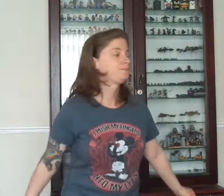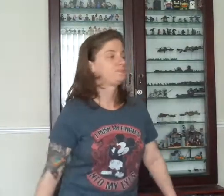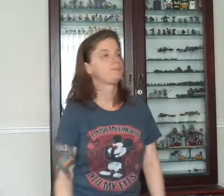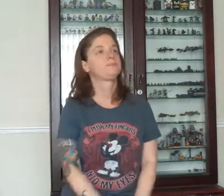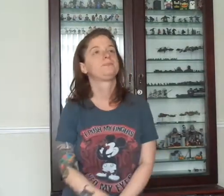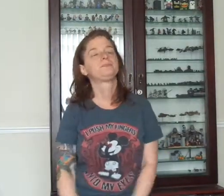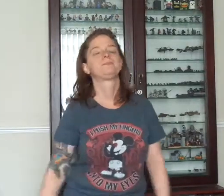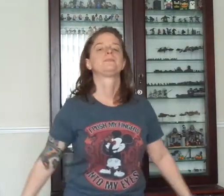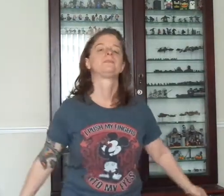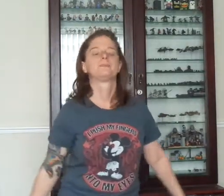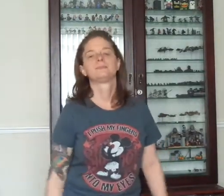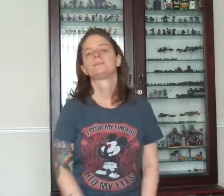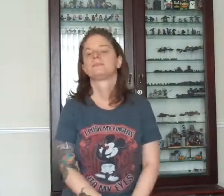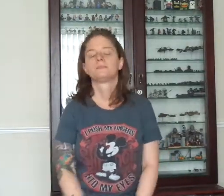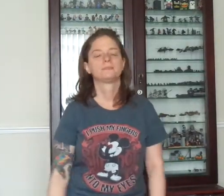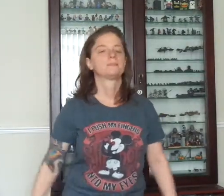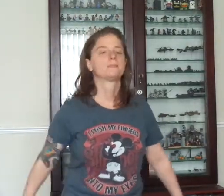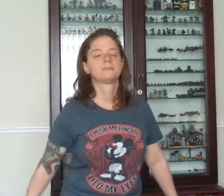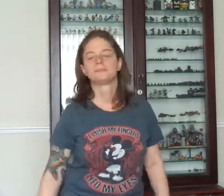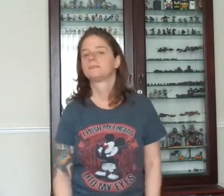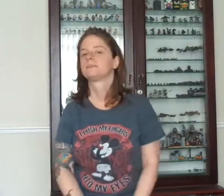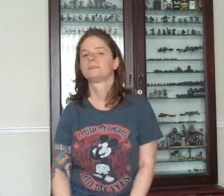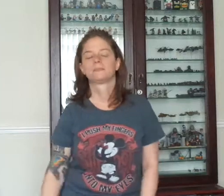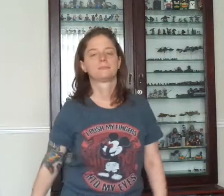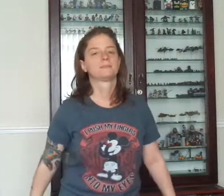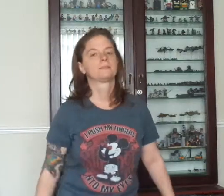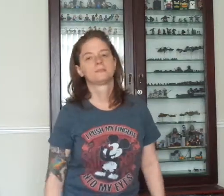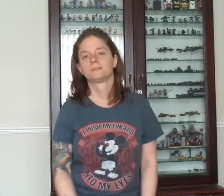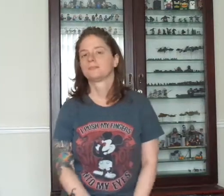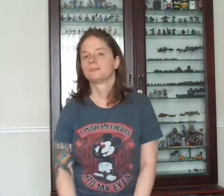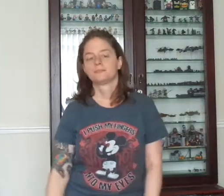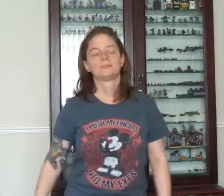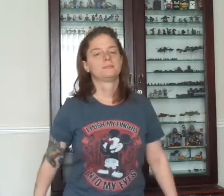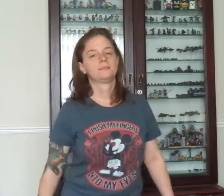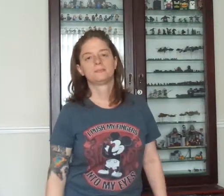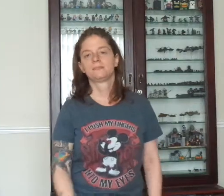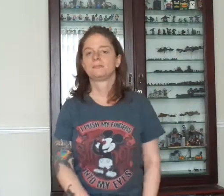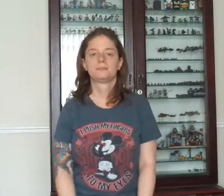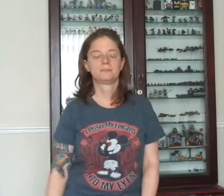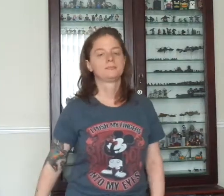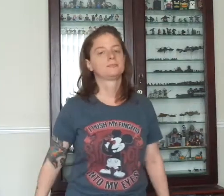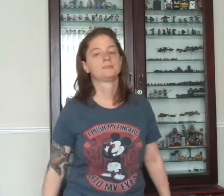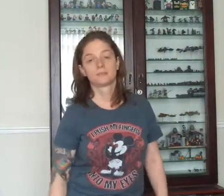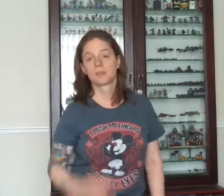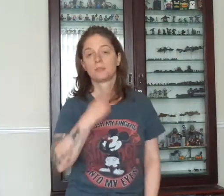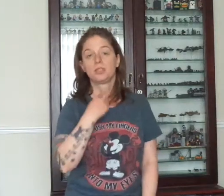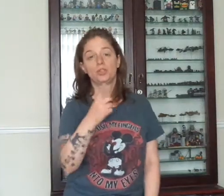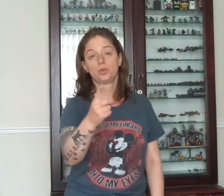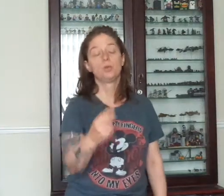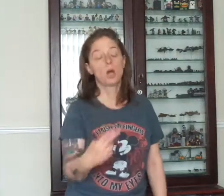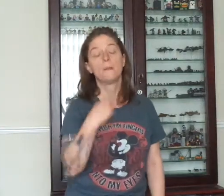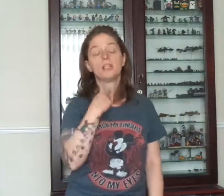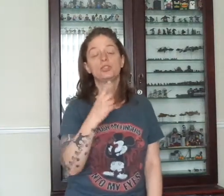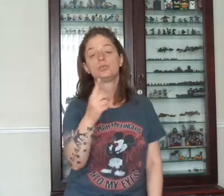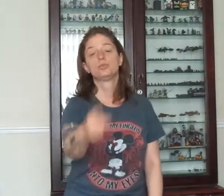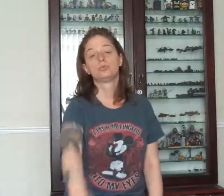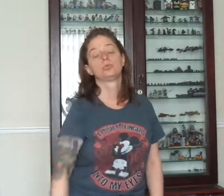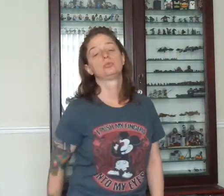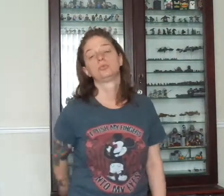you're So waste your your time you're already your time on you're